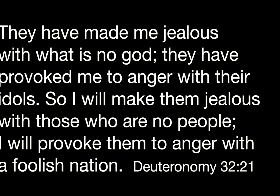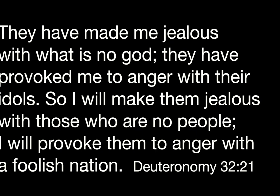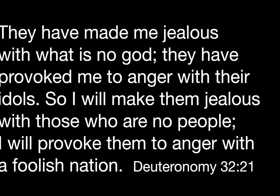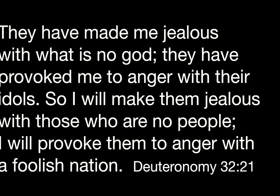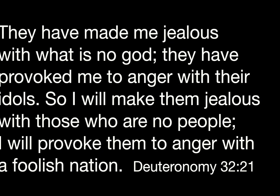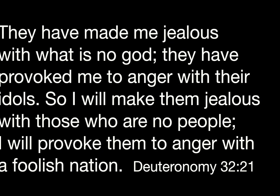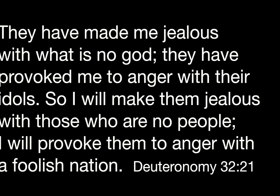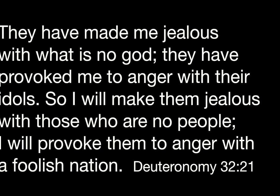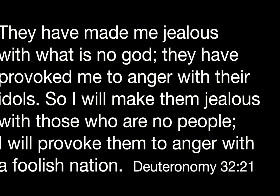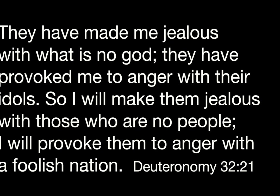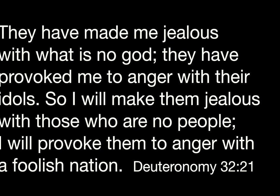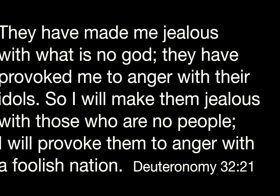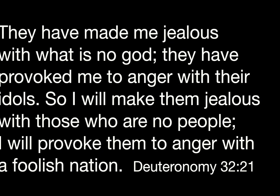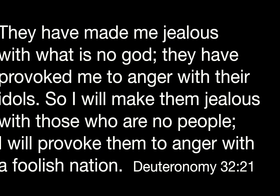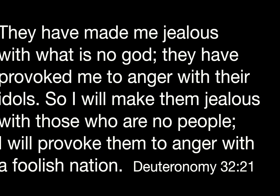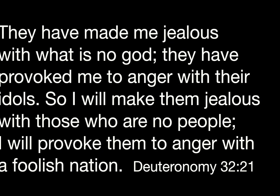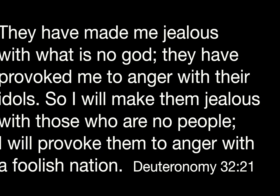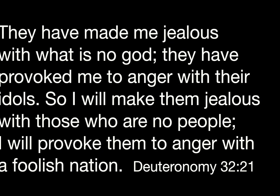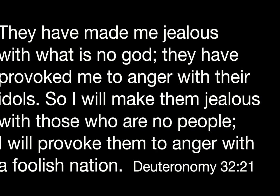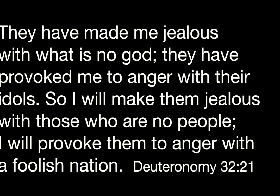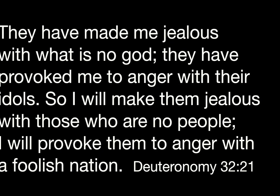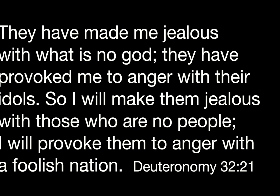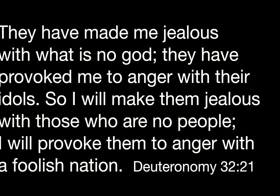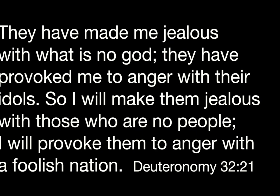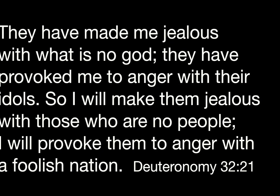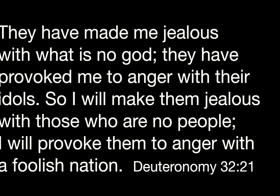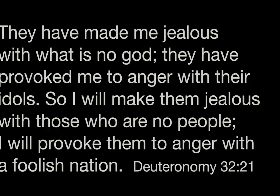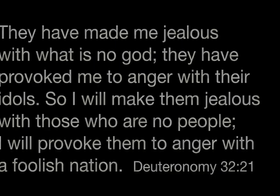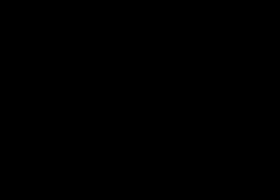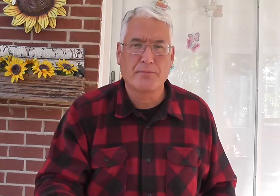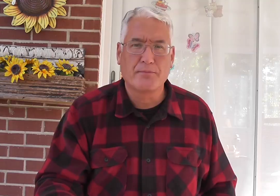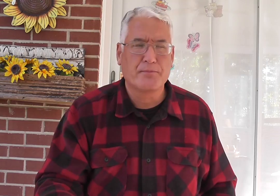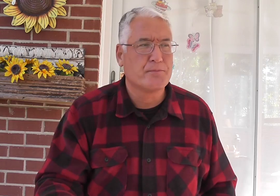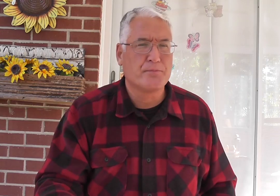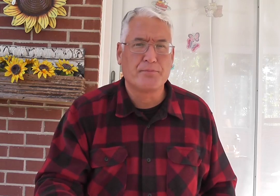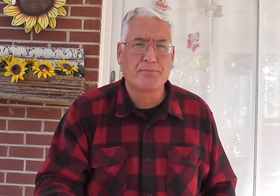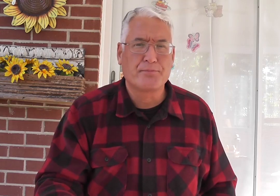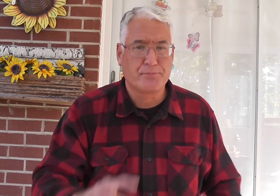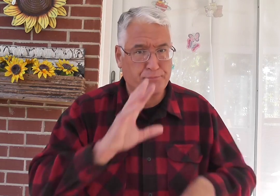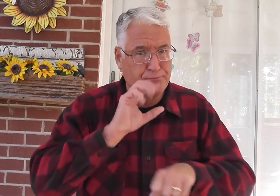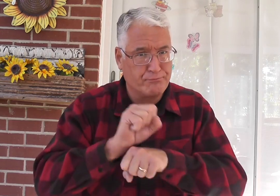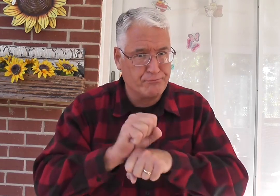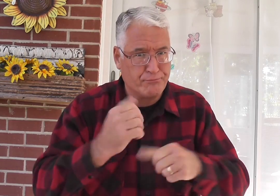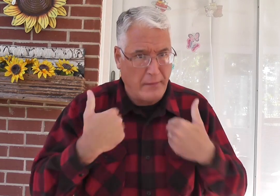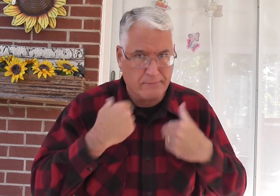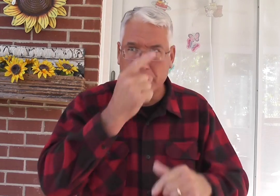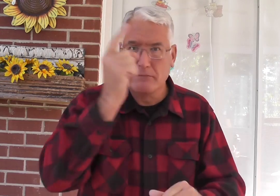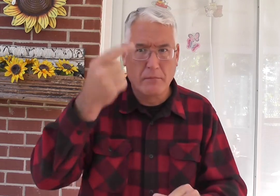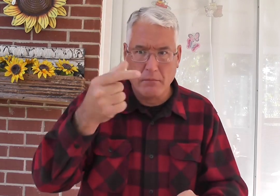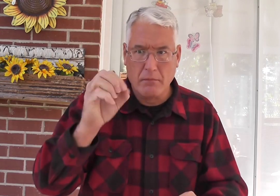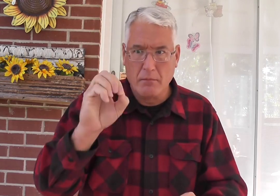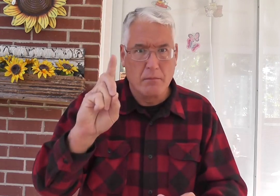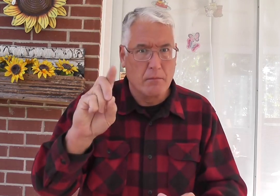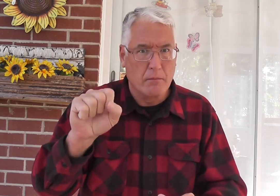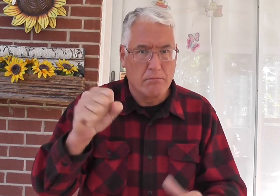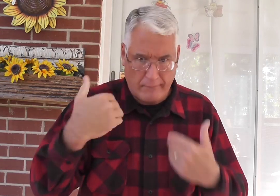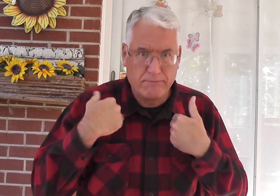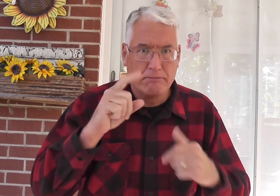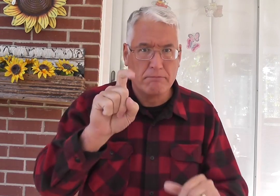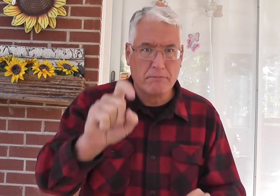I will provoke them to anger with a foolish nation. Hmm. Is there other gods?